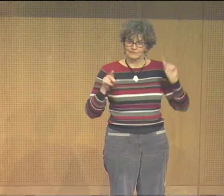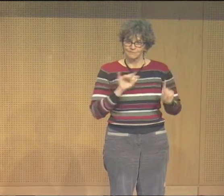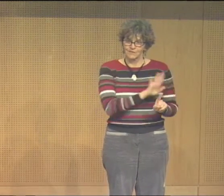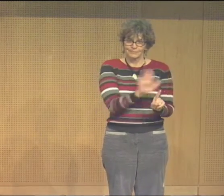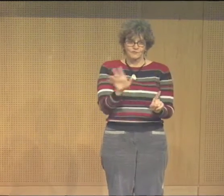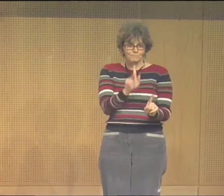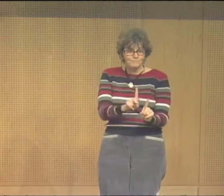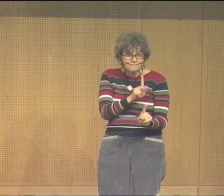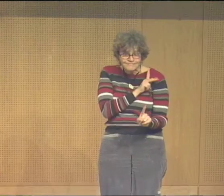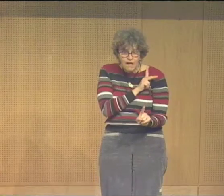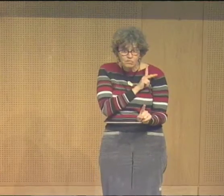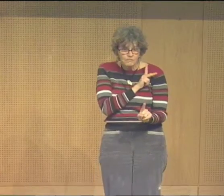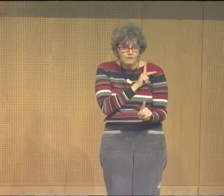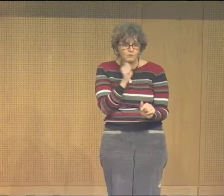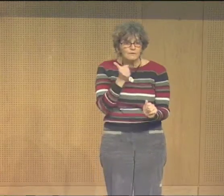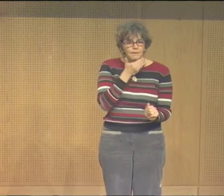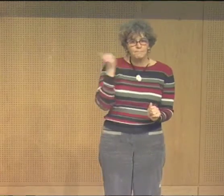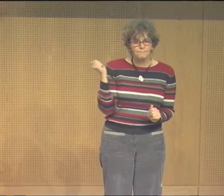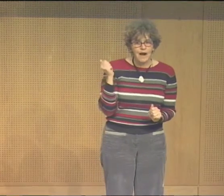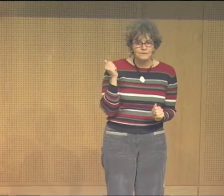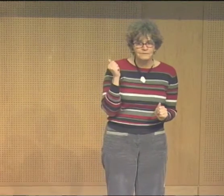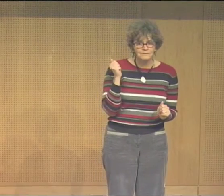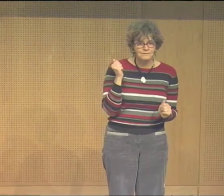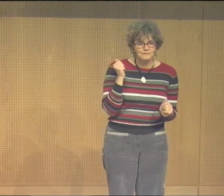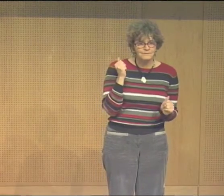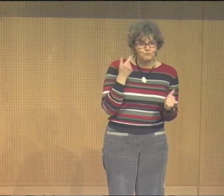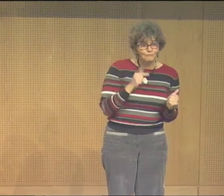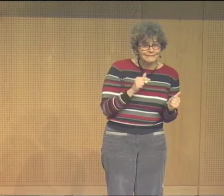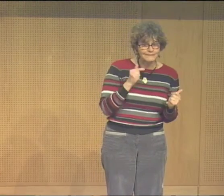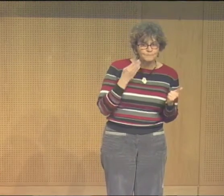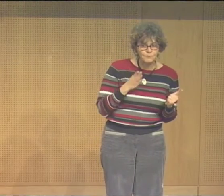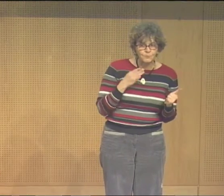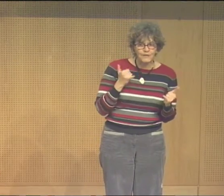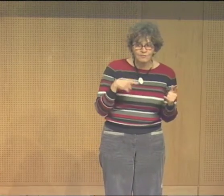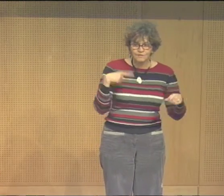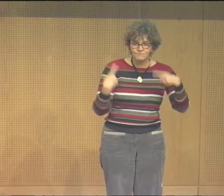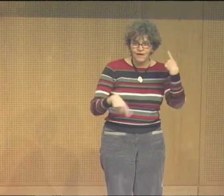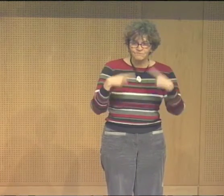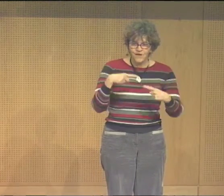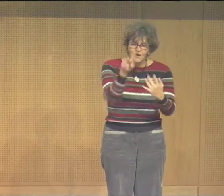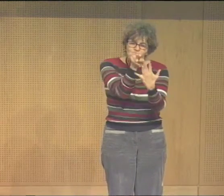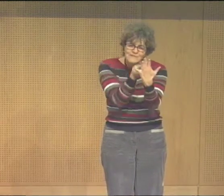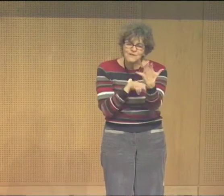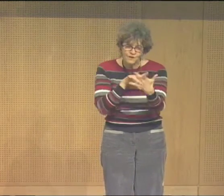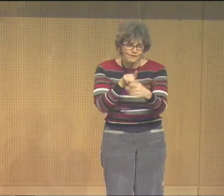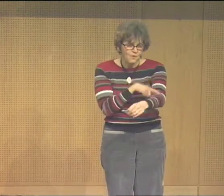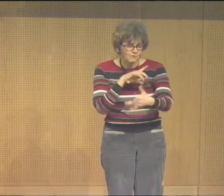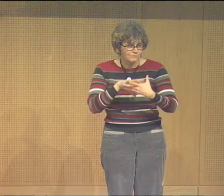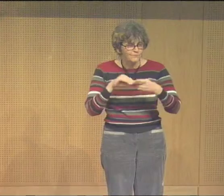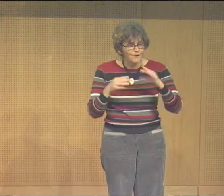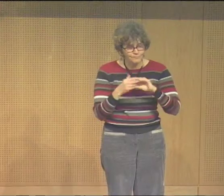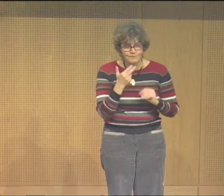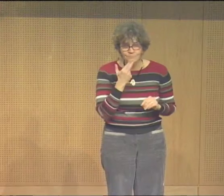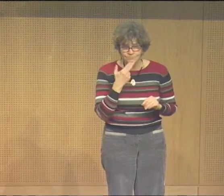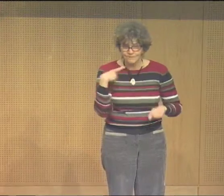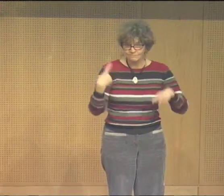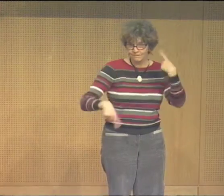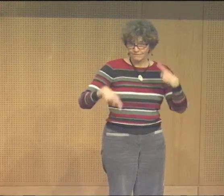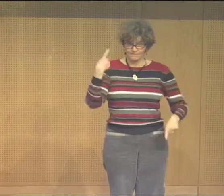And it is to emphasize appreciation of diversity. So I thought, what better to do than to